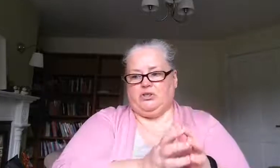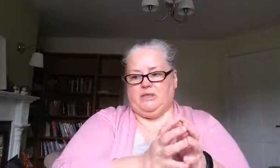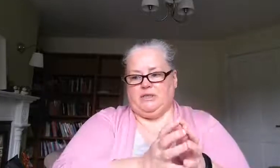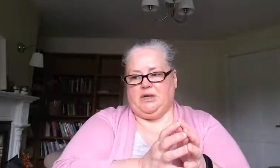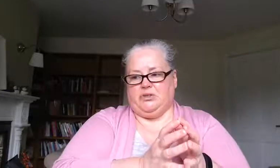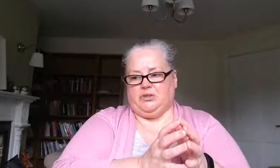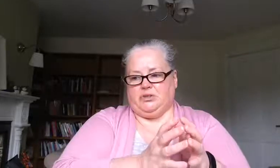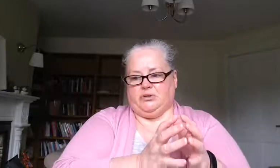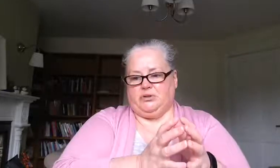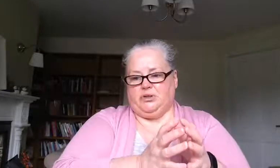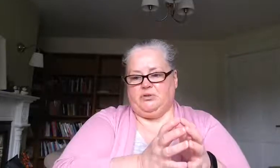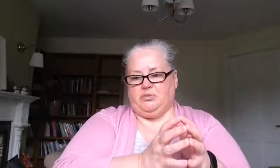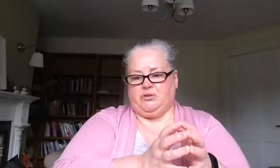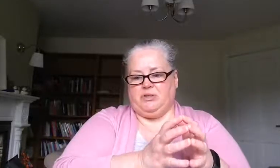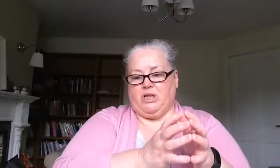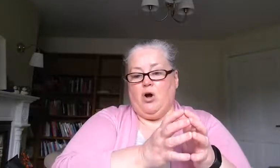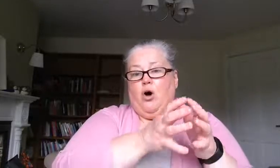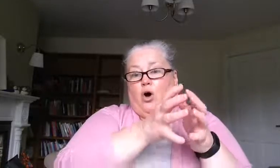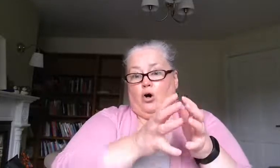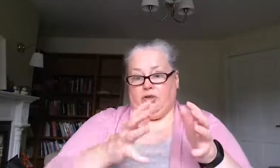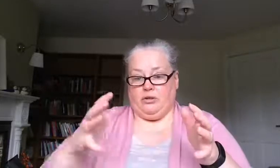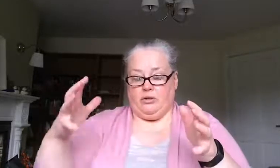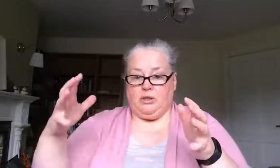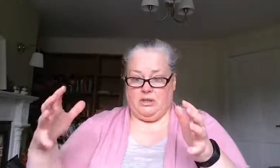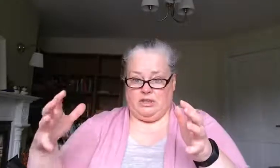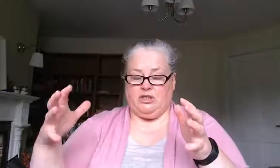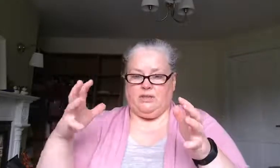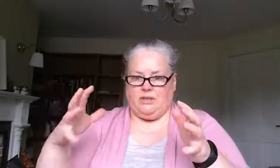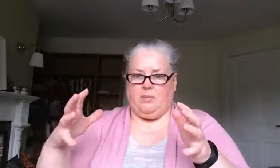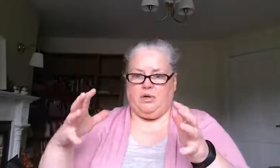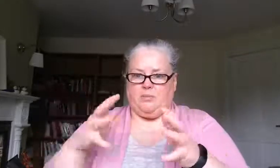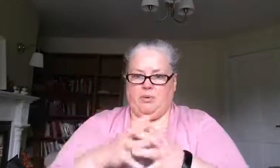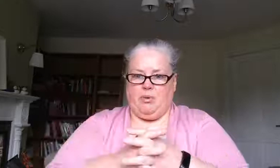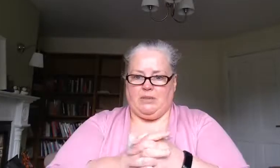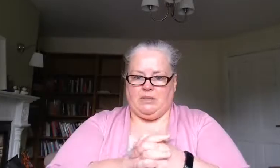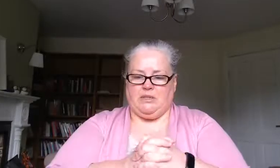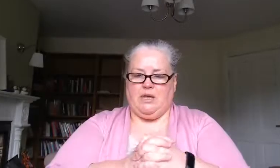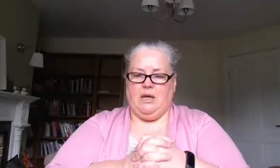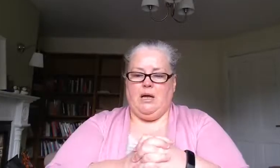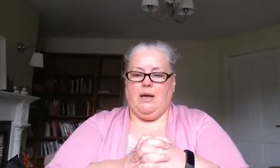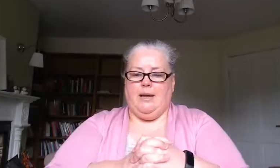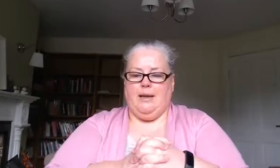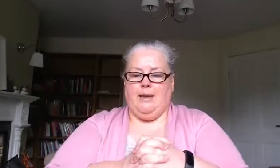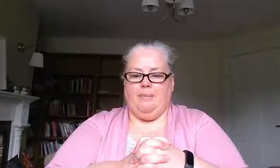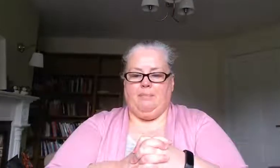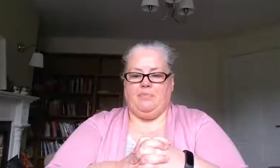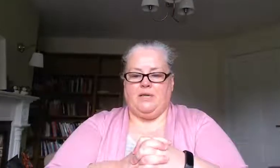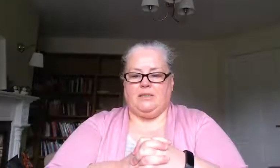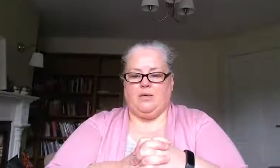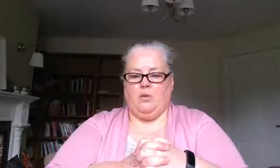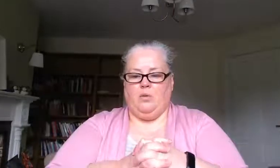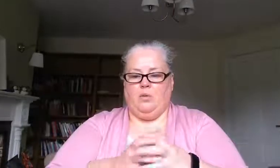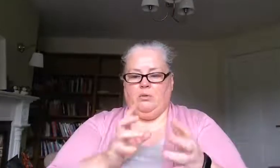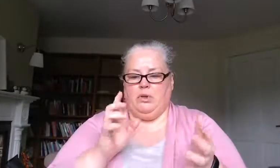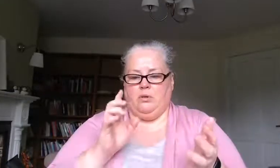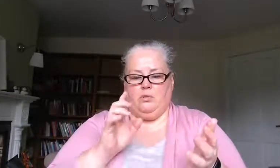treating the conduct disorder they're going to be treating other conditions that are possibly present um so you know